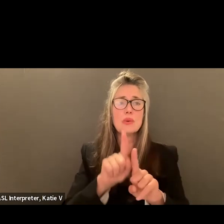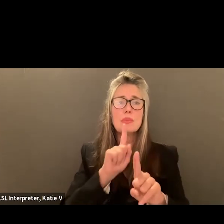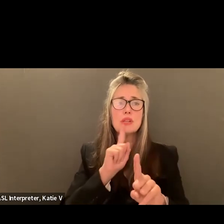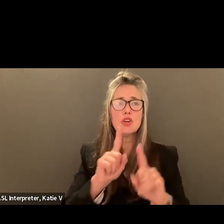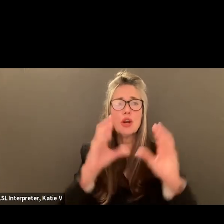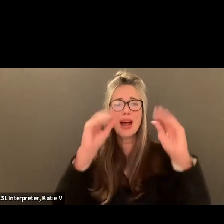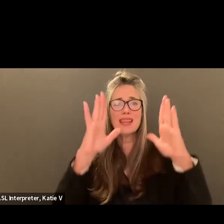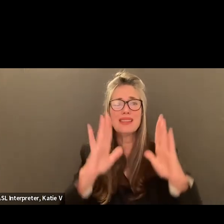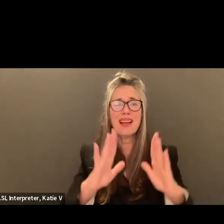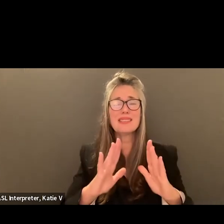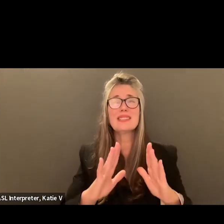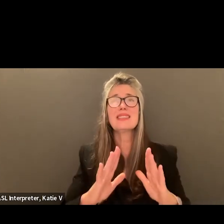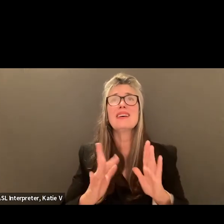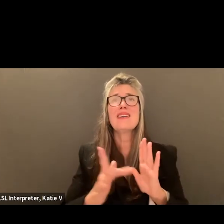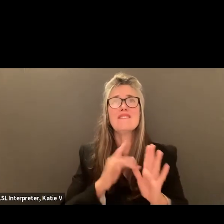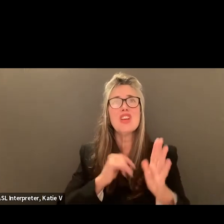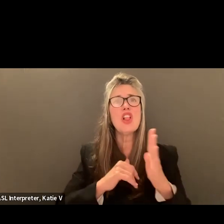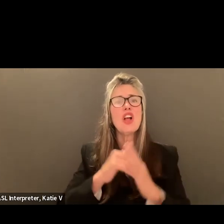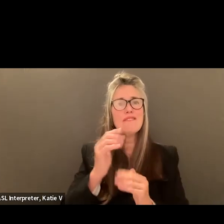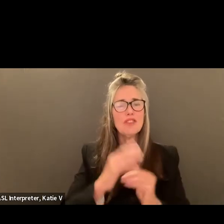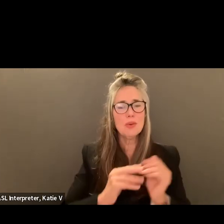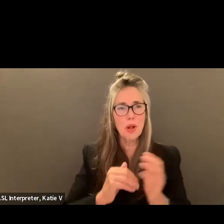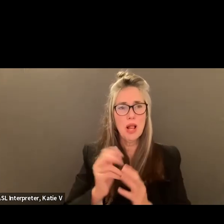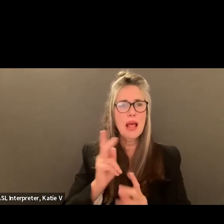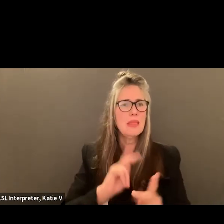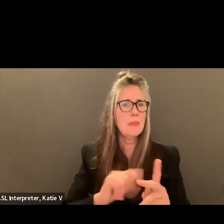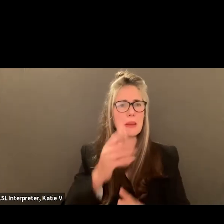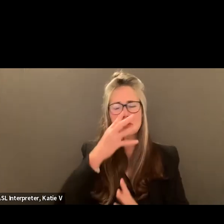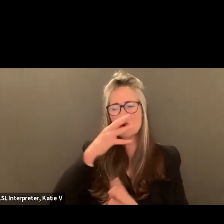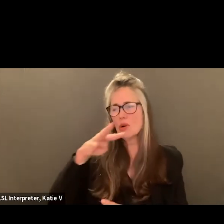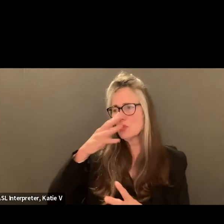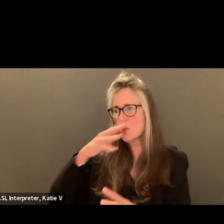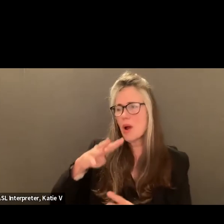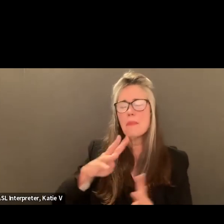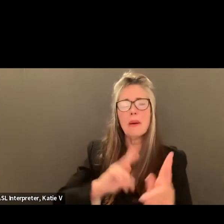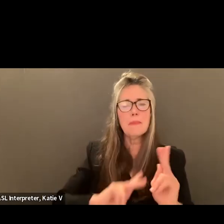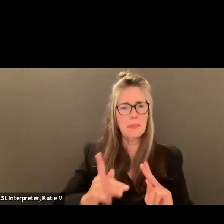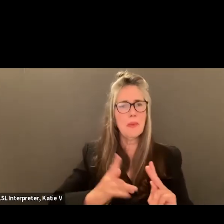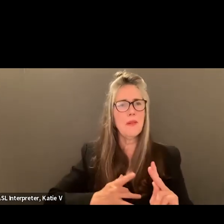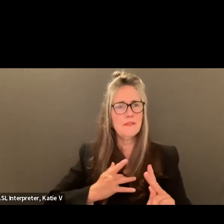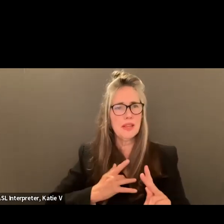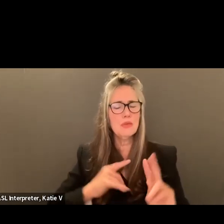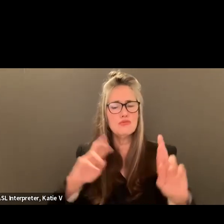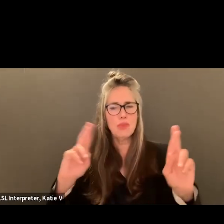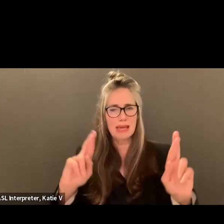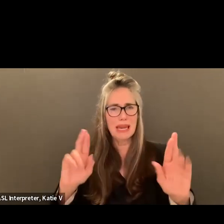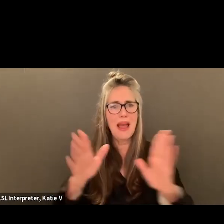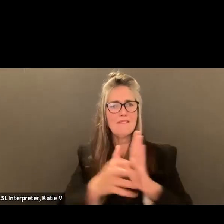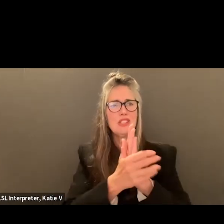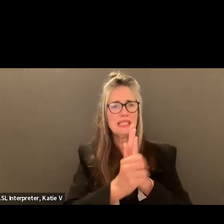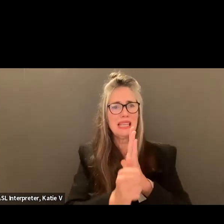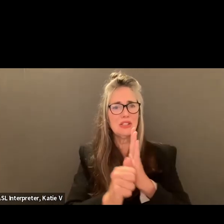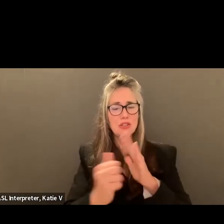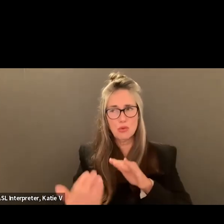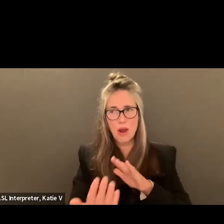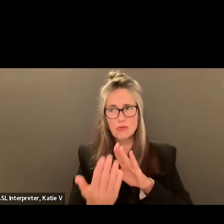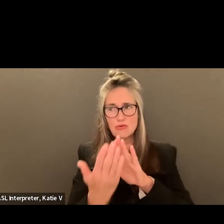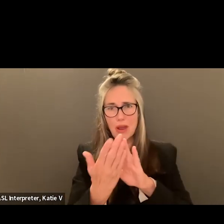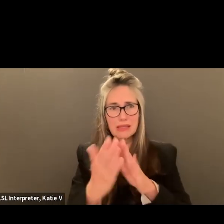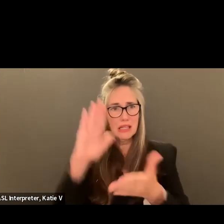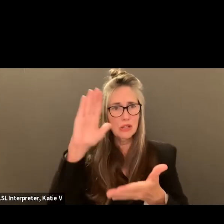it, right? That we don't fall on deaf ears, but everyone has the skill set to address it in the moment. Yeah. appreciate that. Thank you. Kavya?